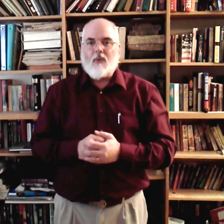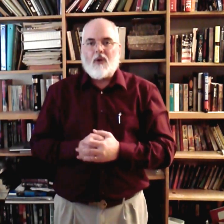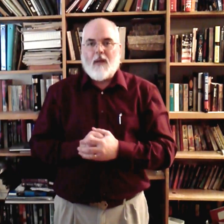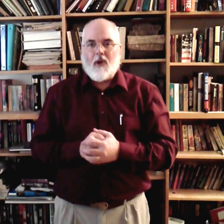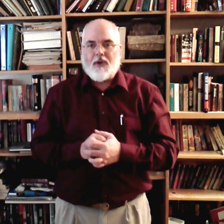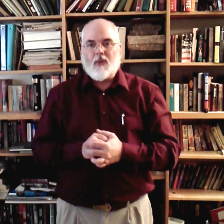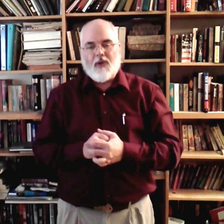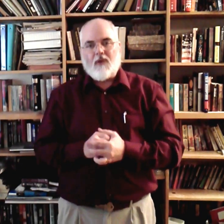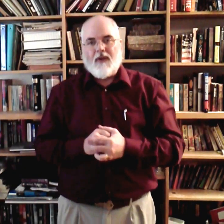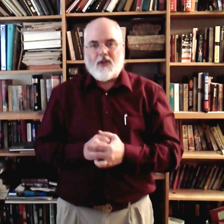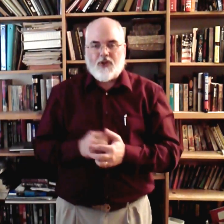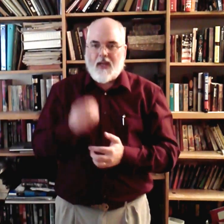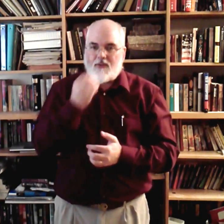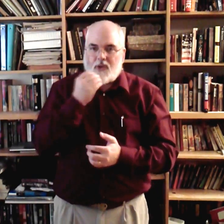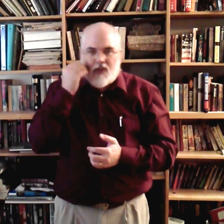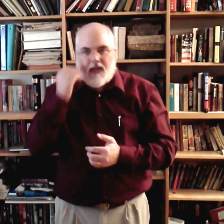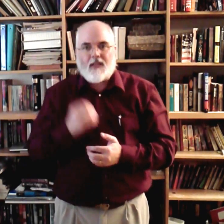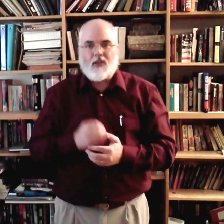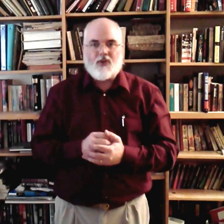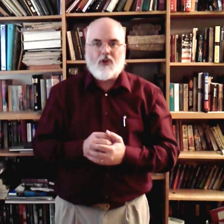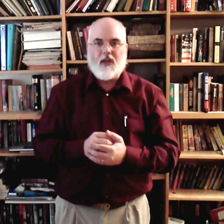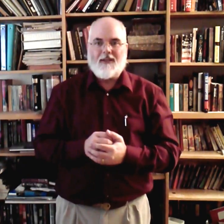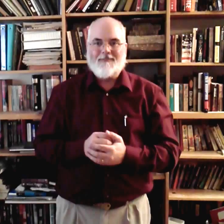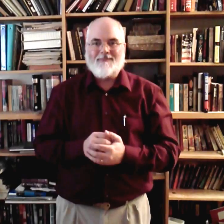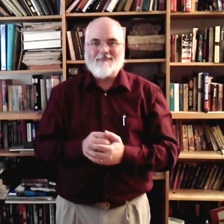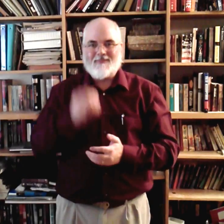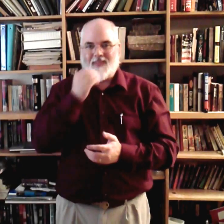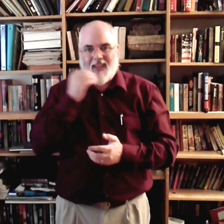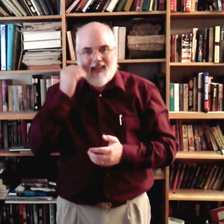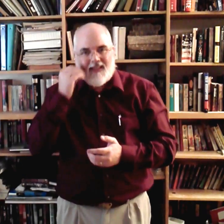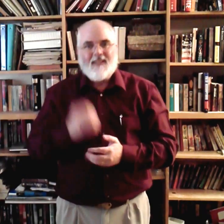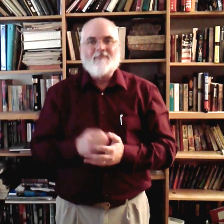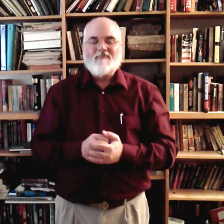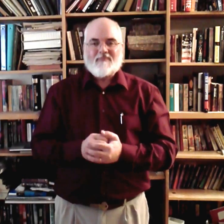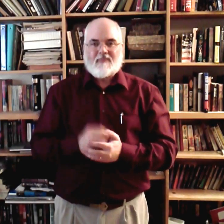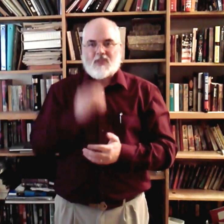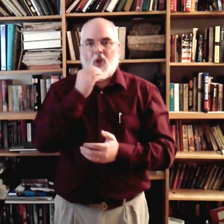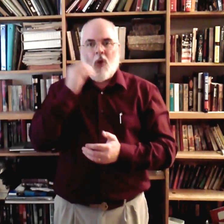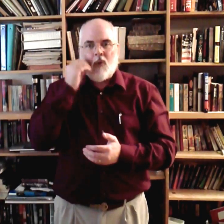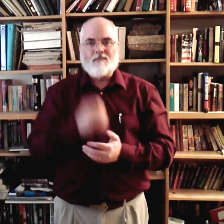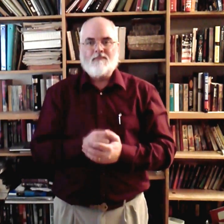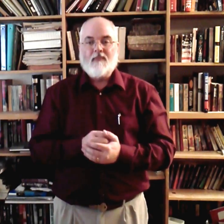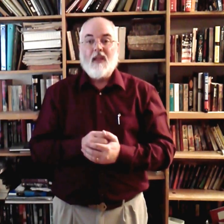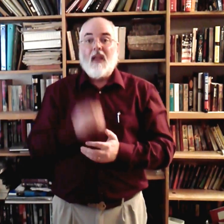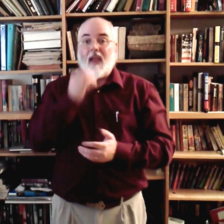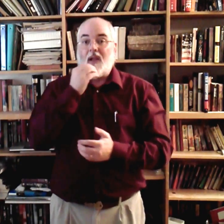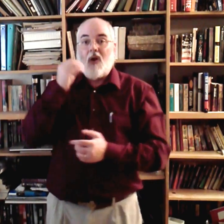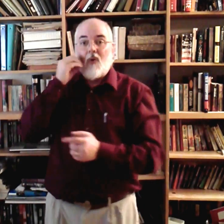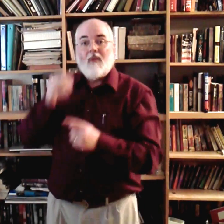like what Grandma does when you go to visit. She gives you a kiss on the cheek, okay? Home. And home.